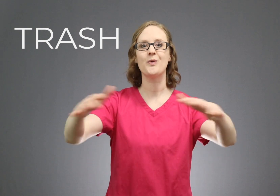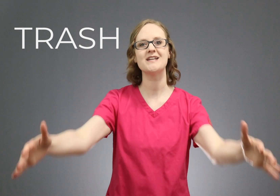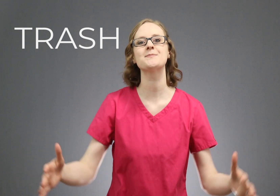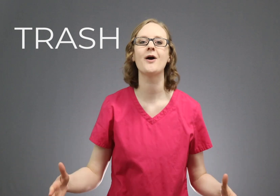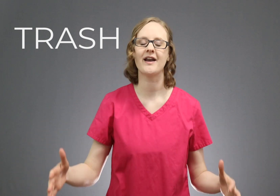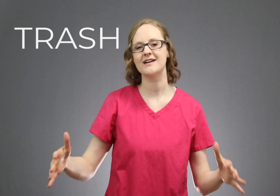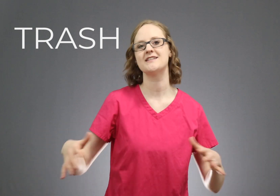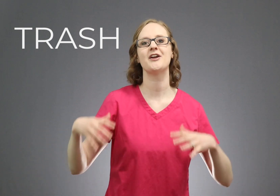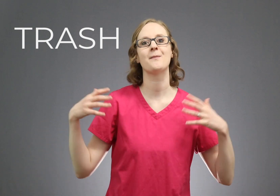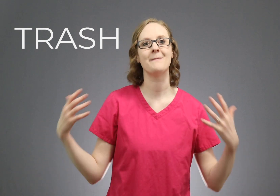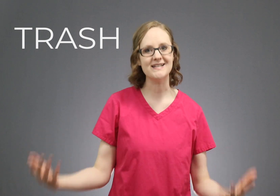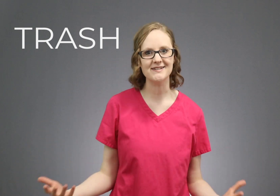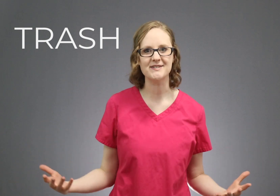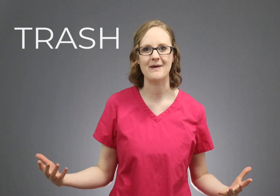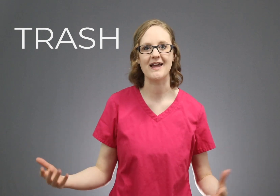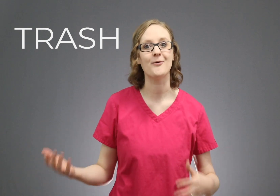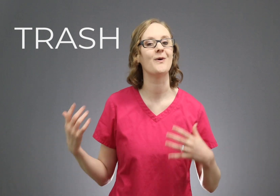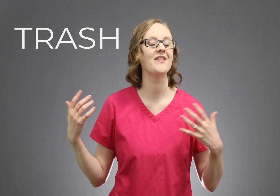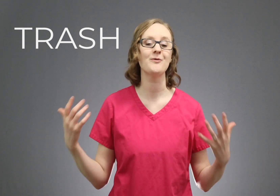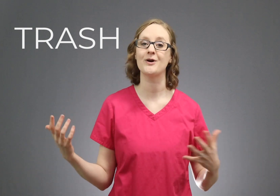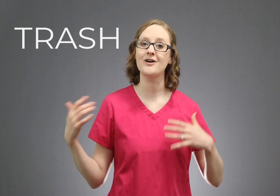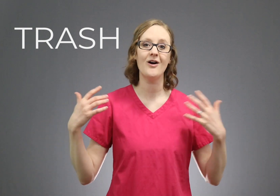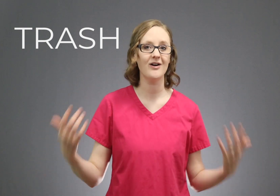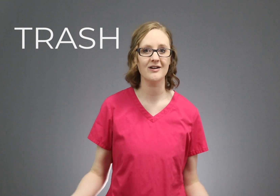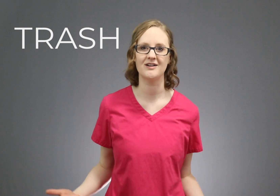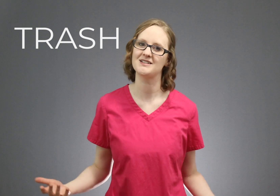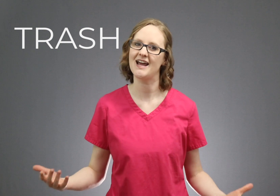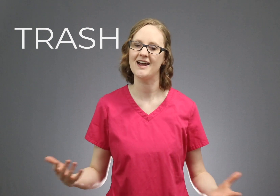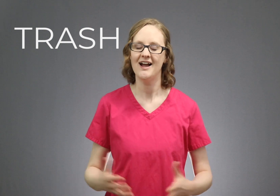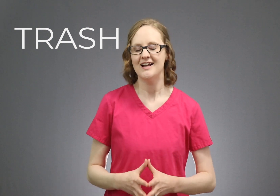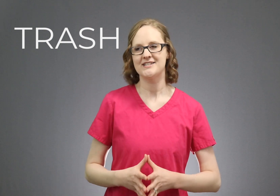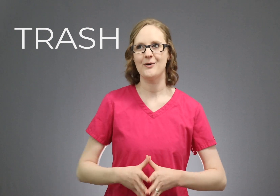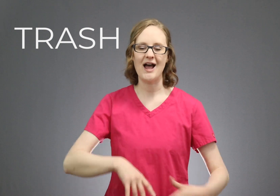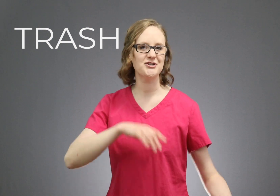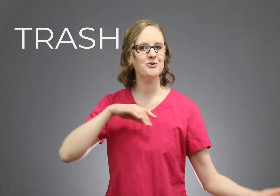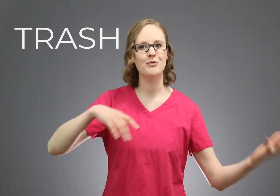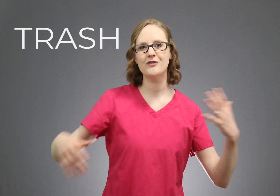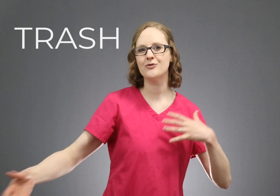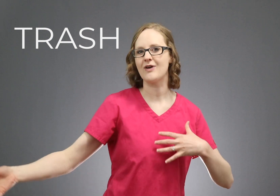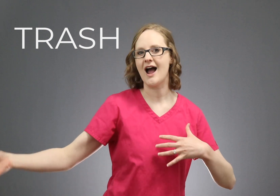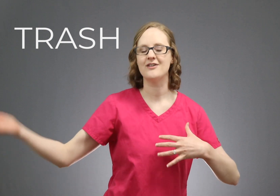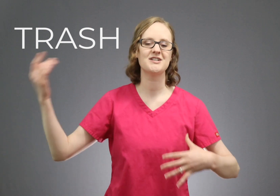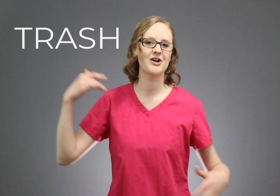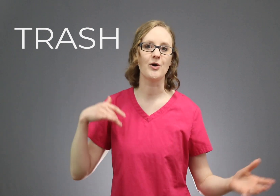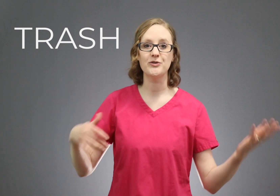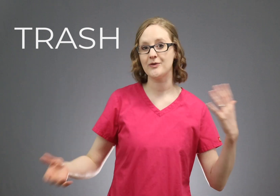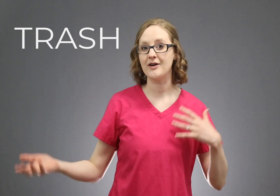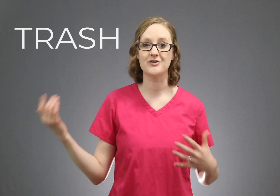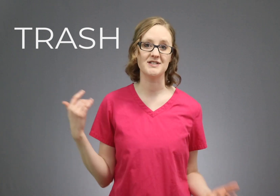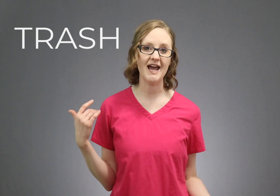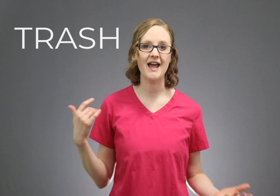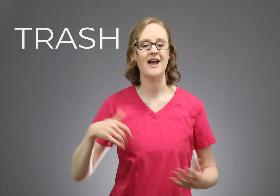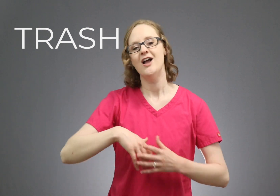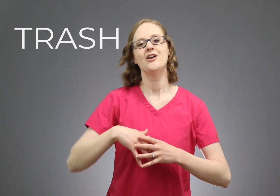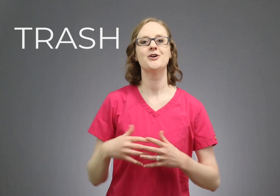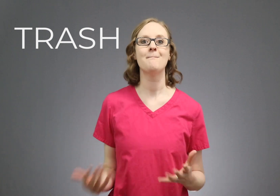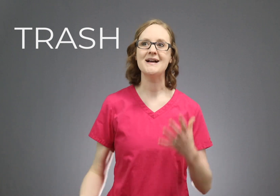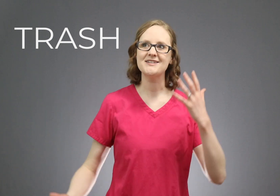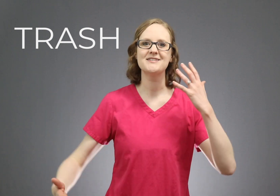waste product that your muscles make when they work hard all day. So as you move around and go throughout your day, your muscle